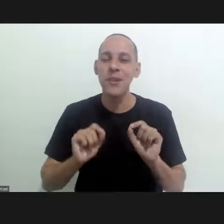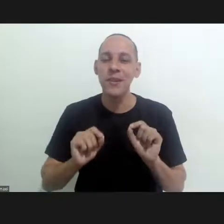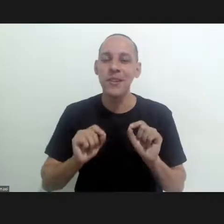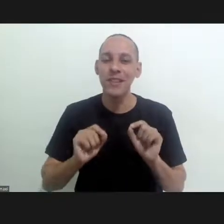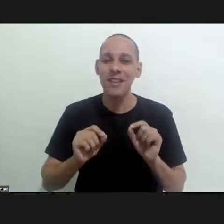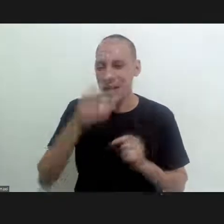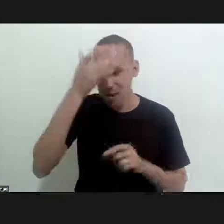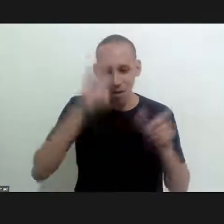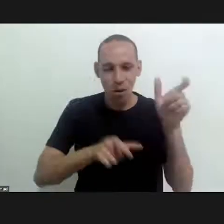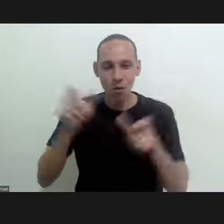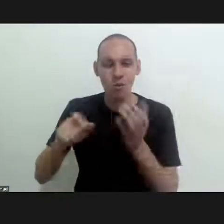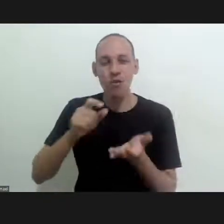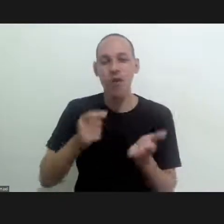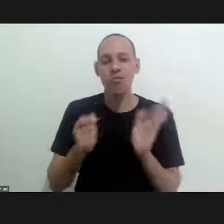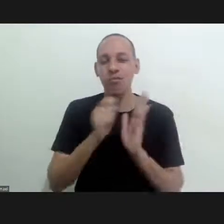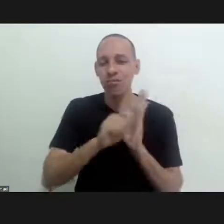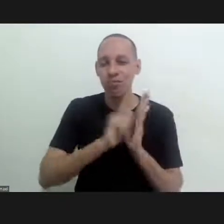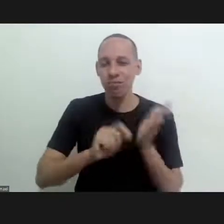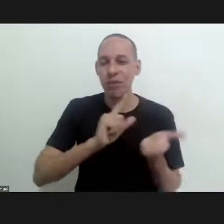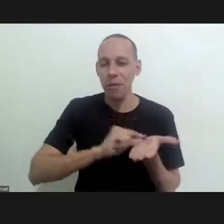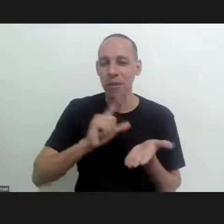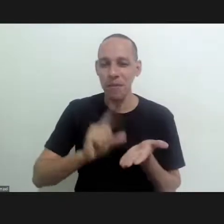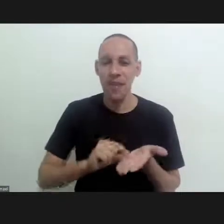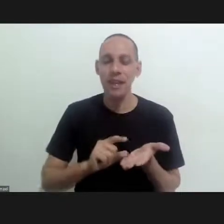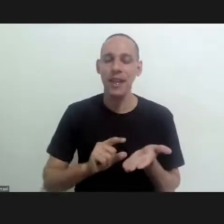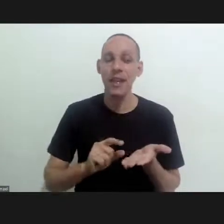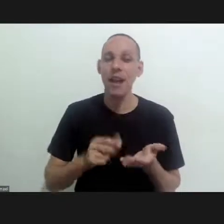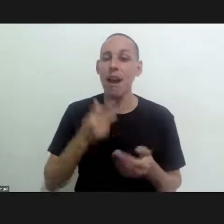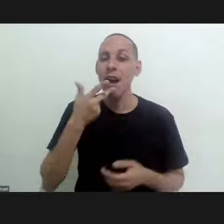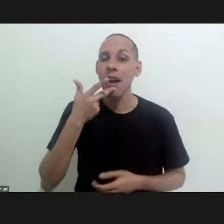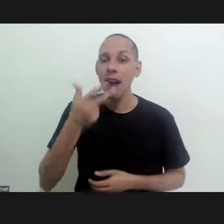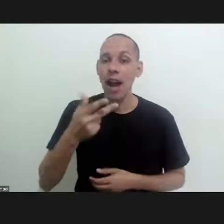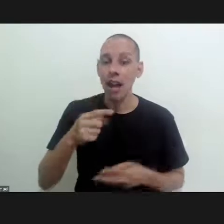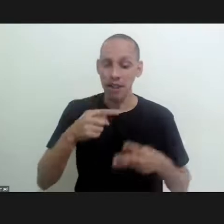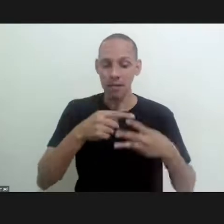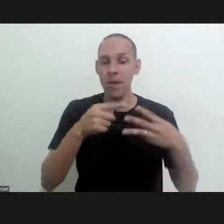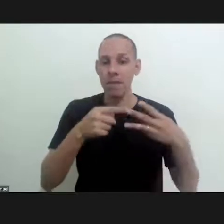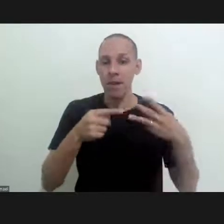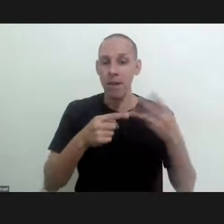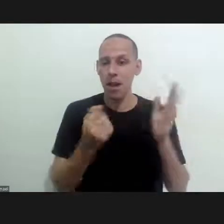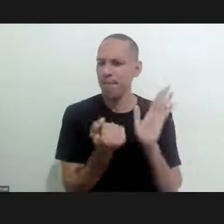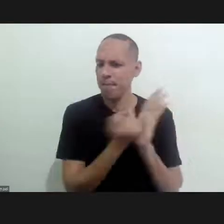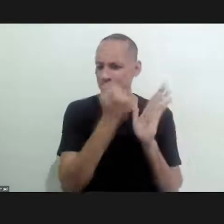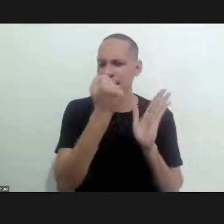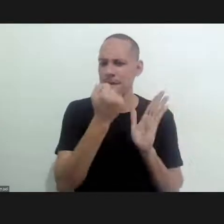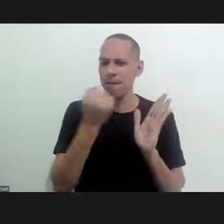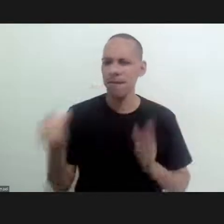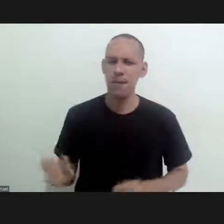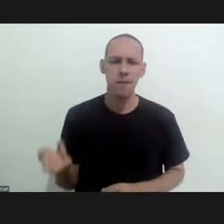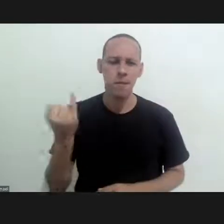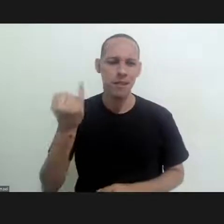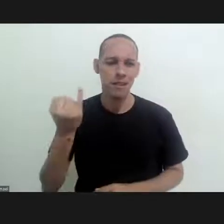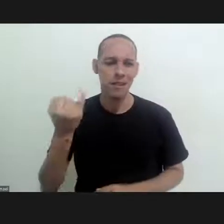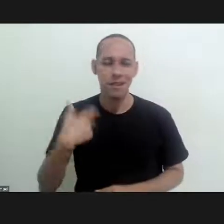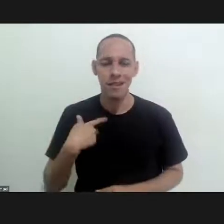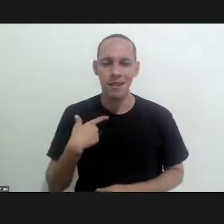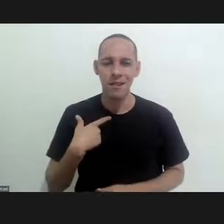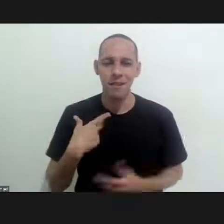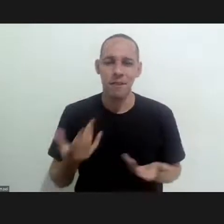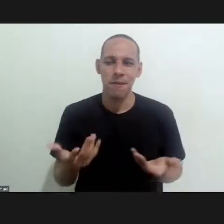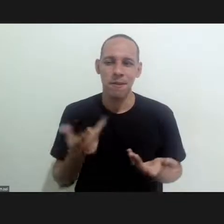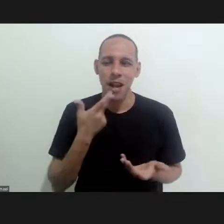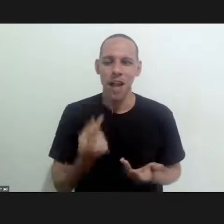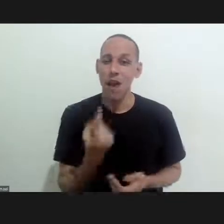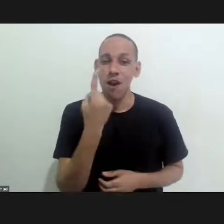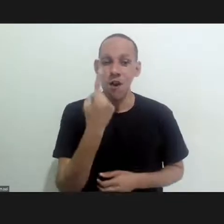this to all of our editors, I'd like to very quickly talk about three important landmarks. I can't